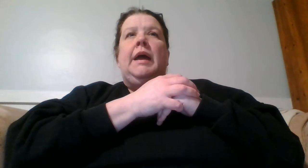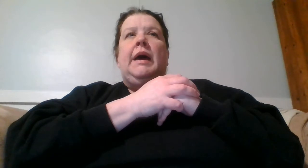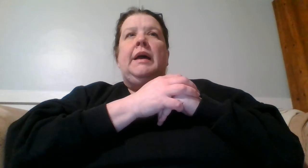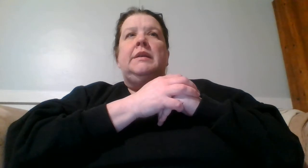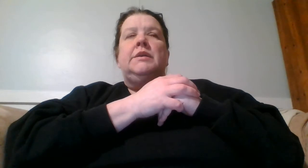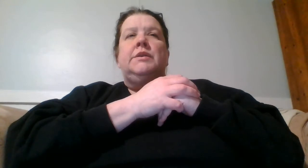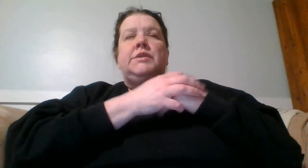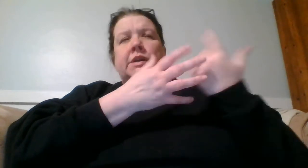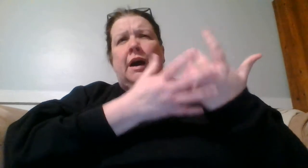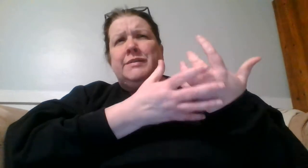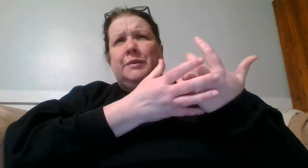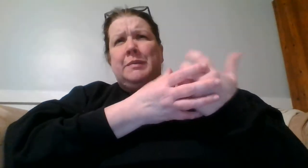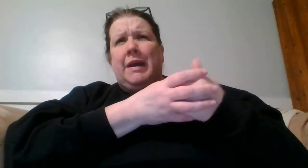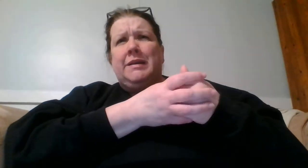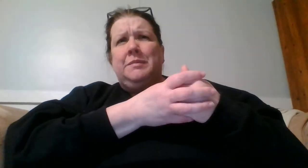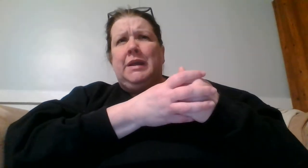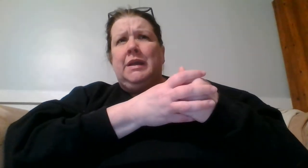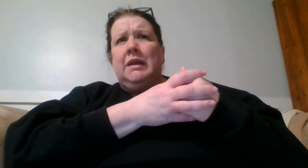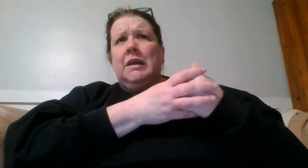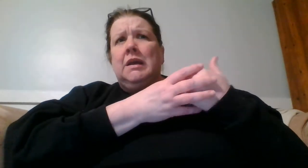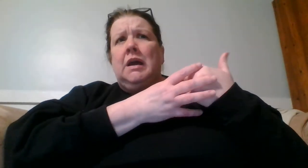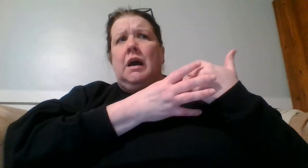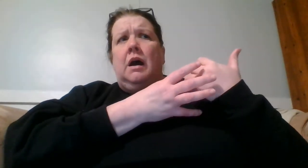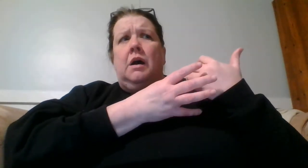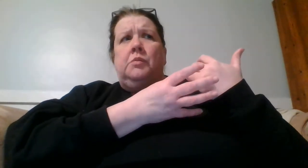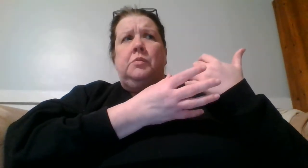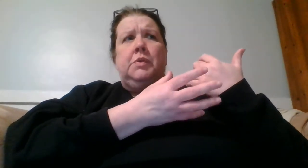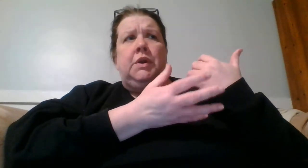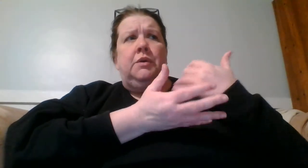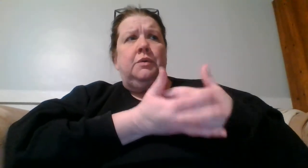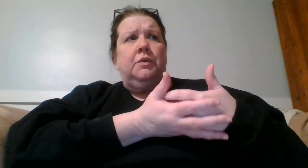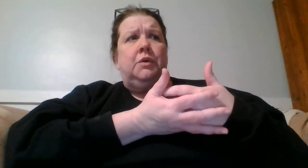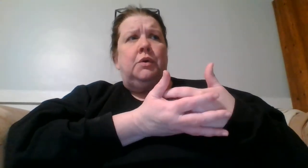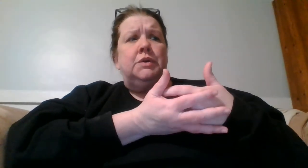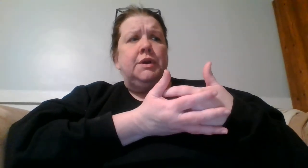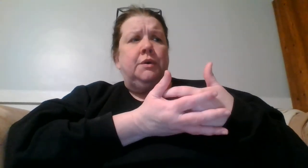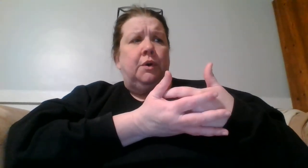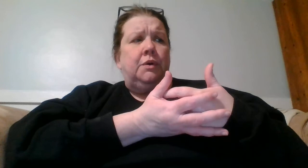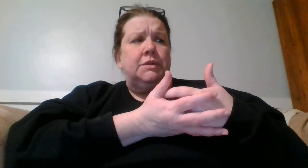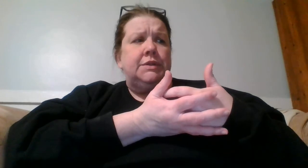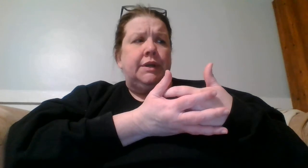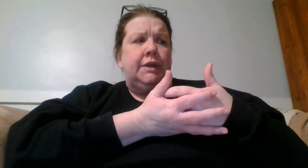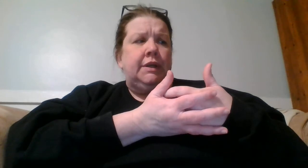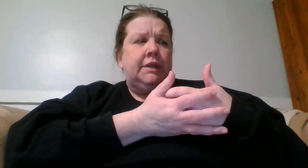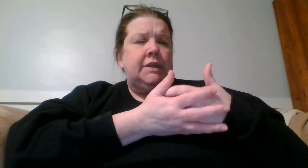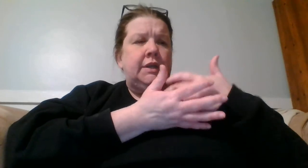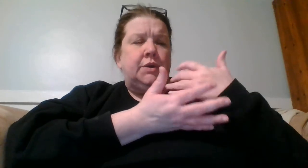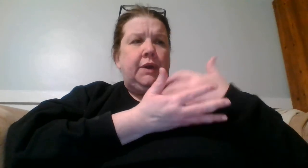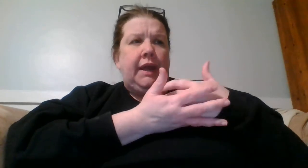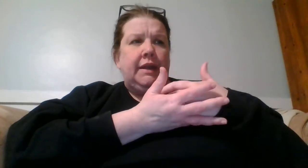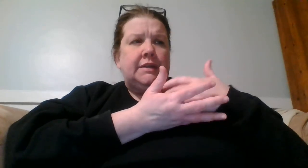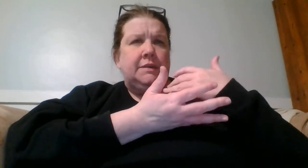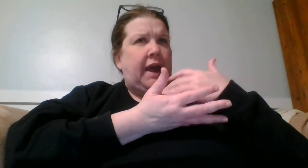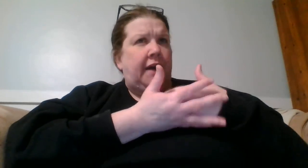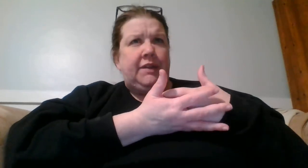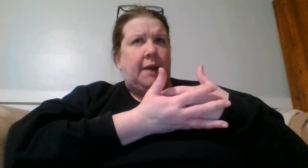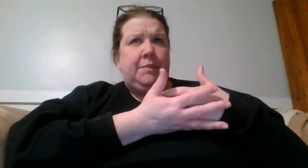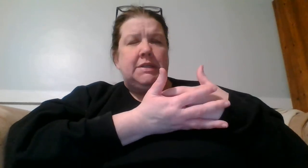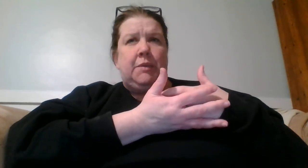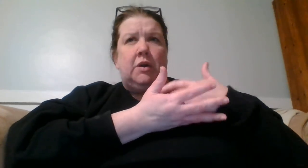And she also reminded me, you know, goals are goals. It's okay. It doesn't have to happen tomorrow.